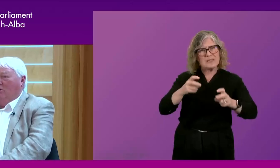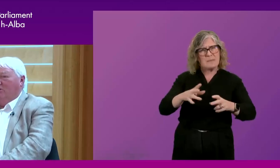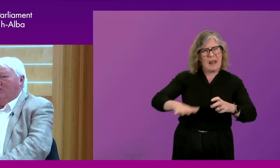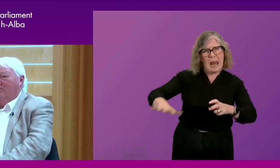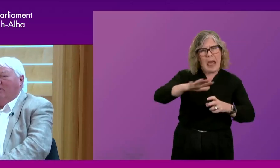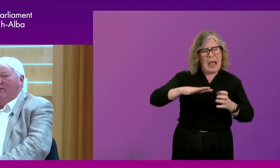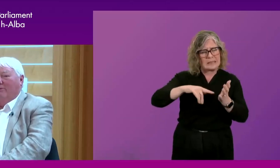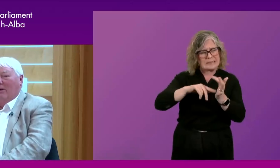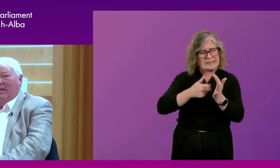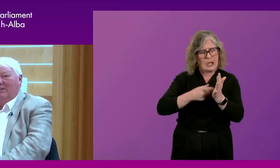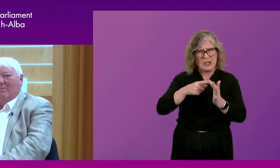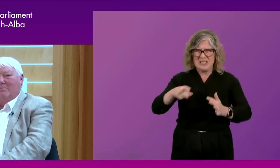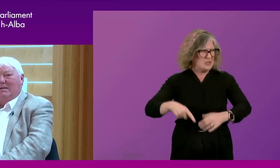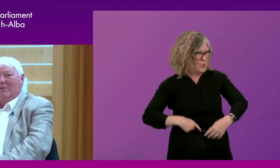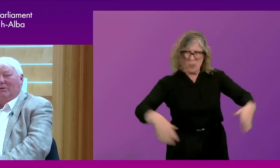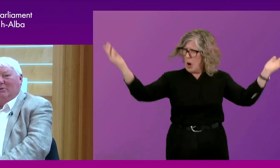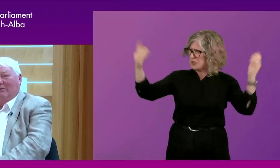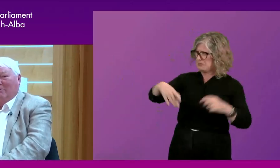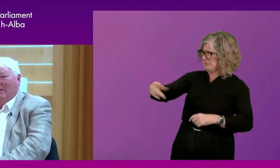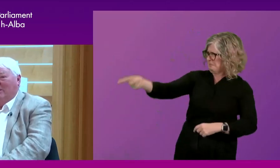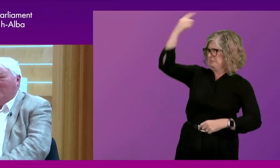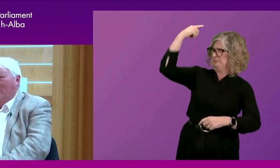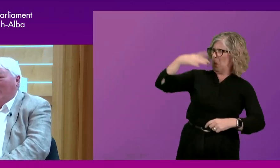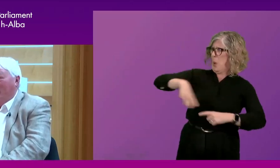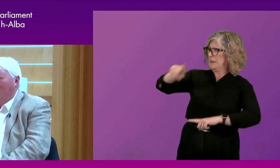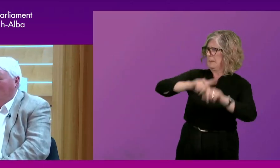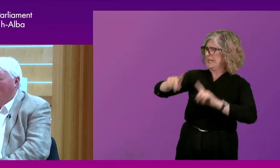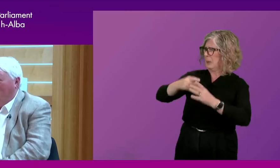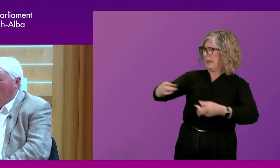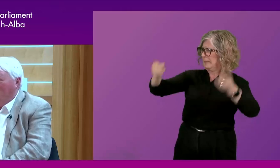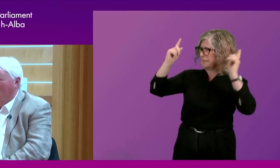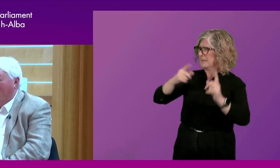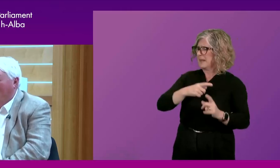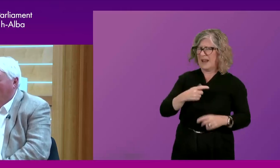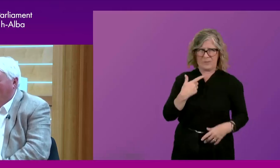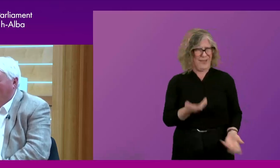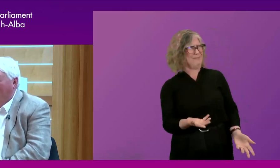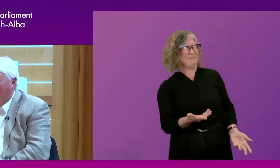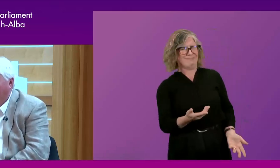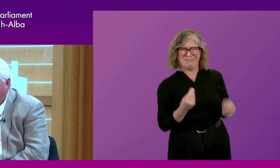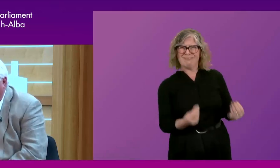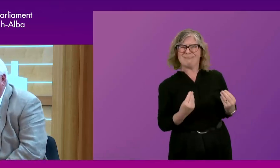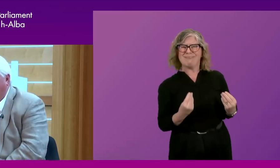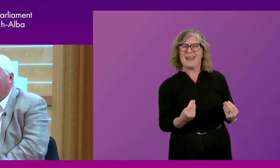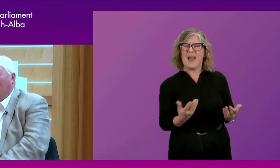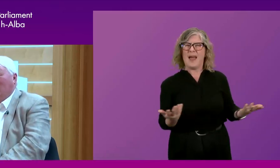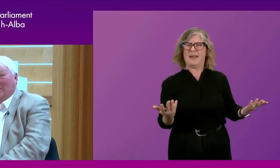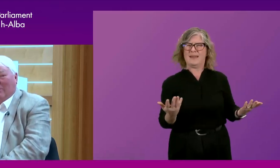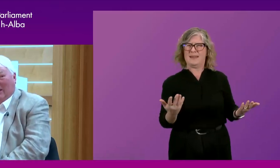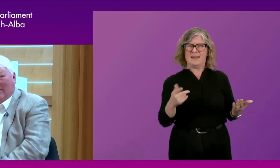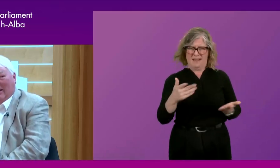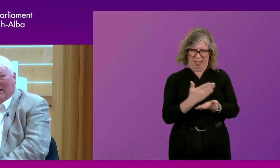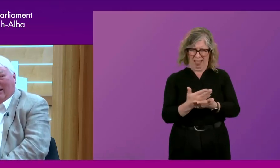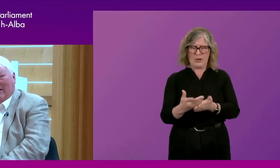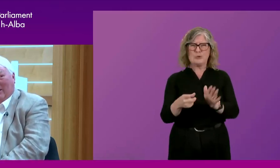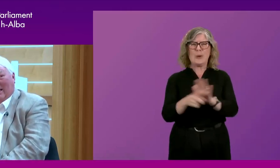shouted across to some flunky and said, meeting with the relevant minister tomorrow. I thought, you absolute prat. You've left it too